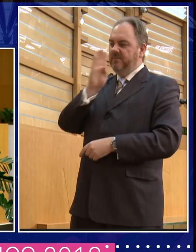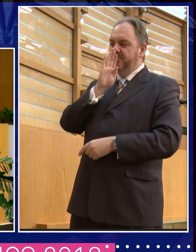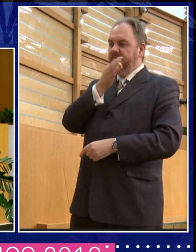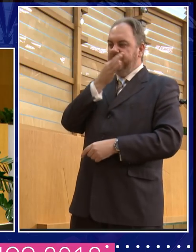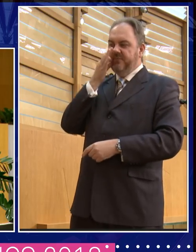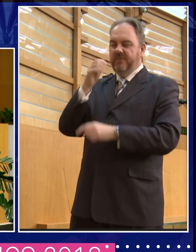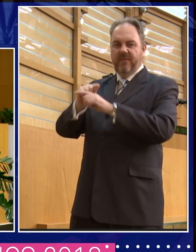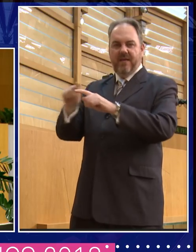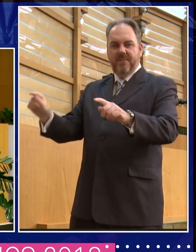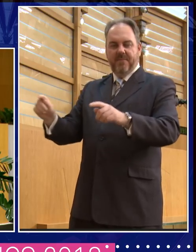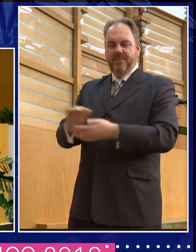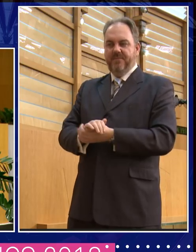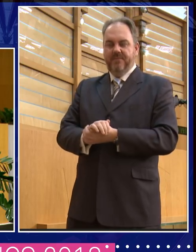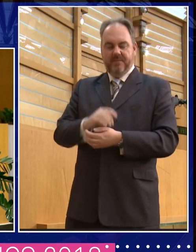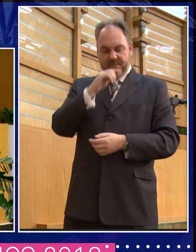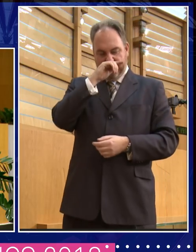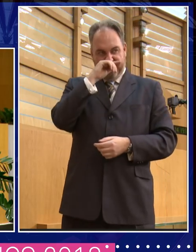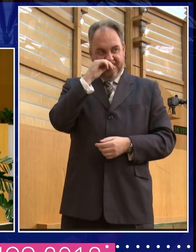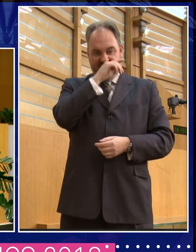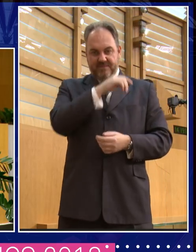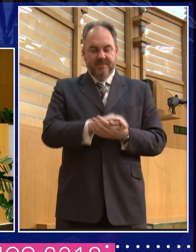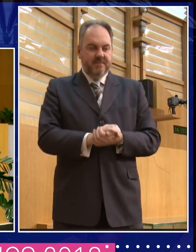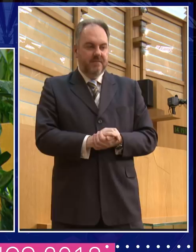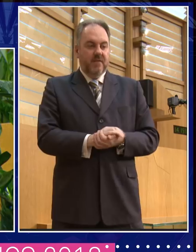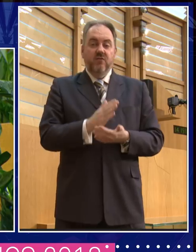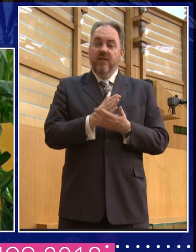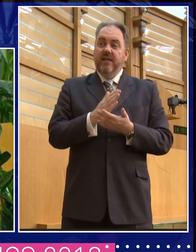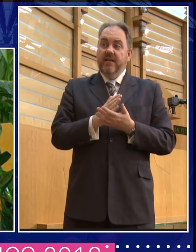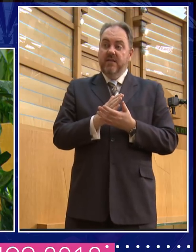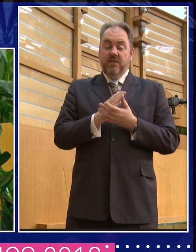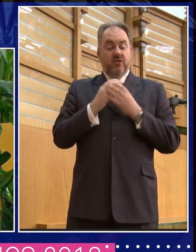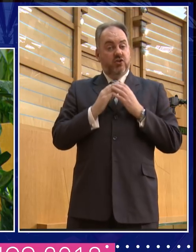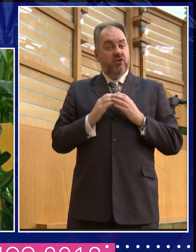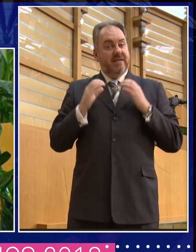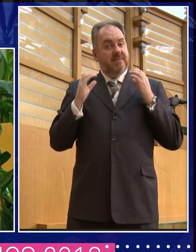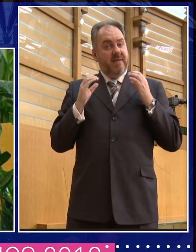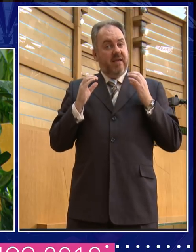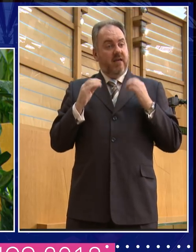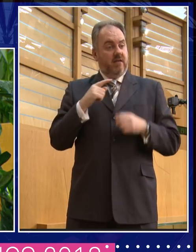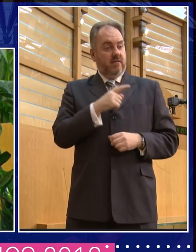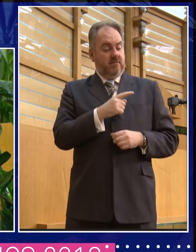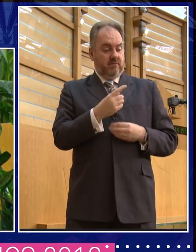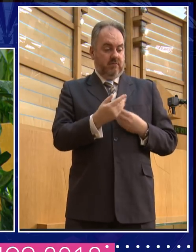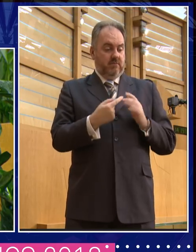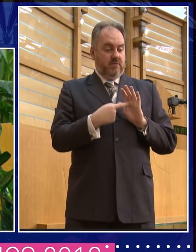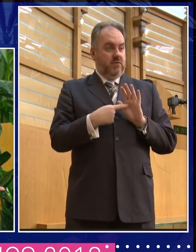we want to go, you know, I don't want to say we shouldn't watch Shakespeare's Titus Andronicus because it shows a woman, um, being